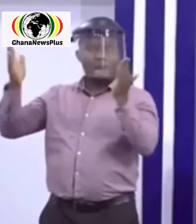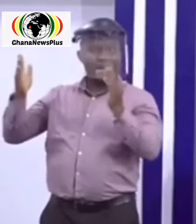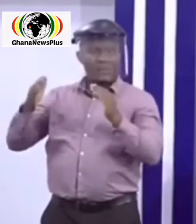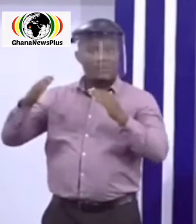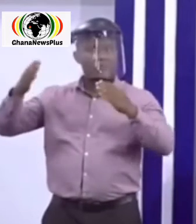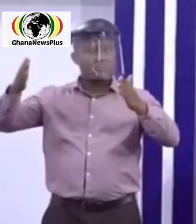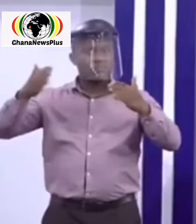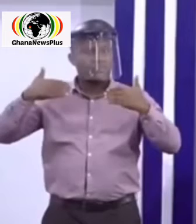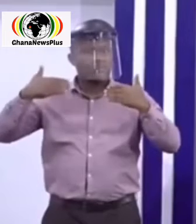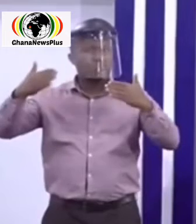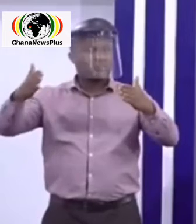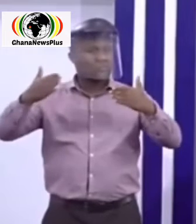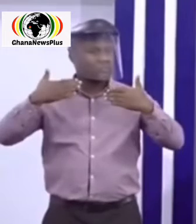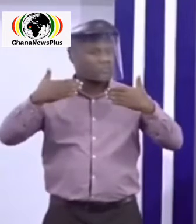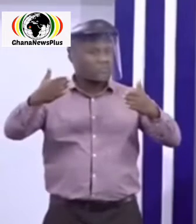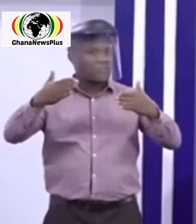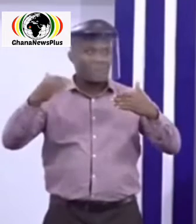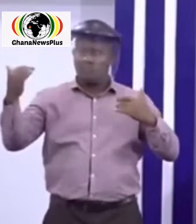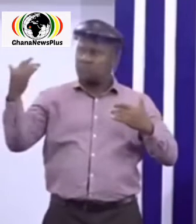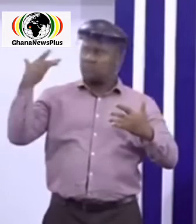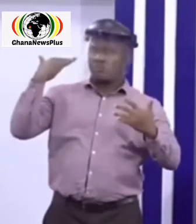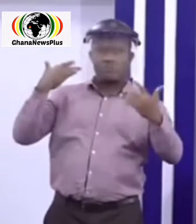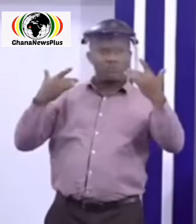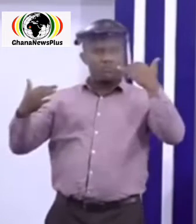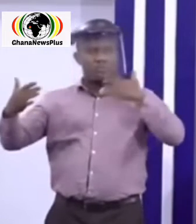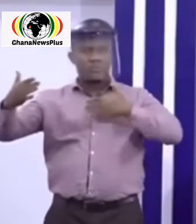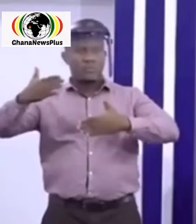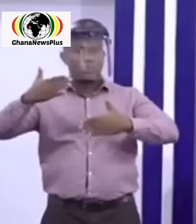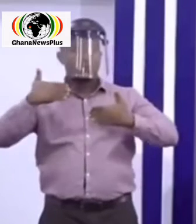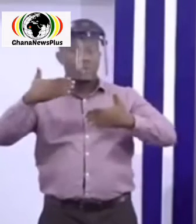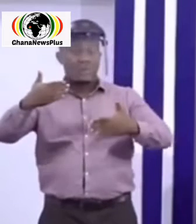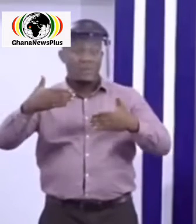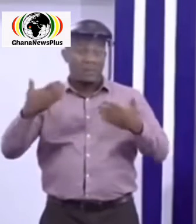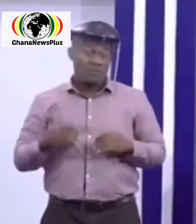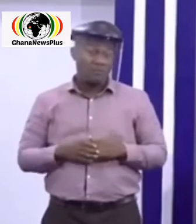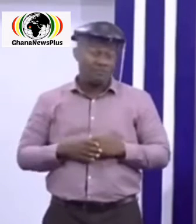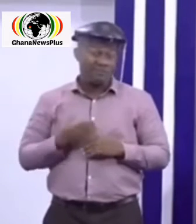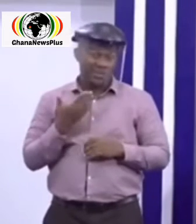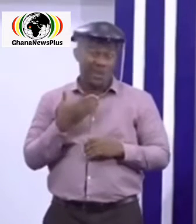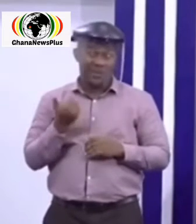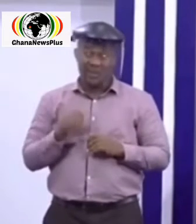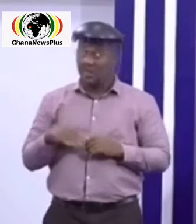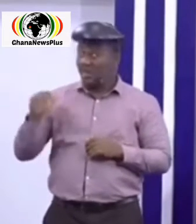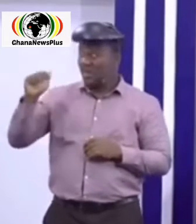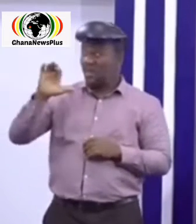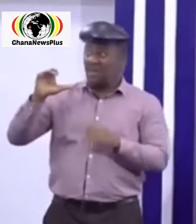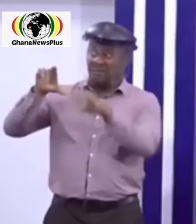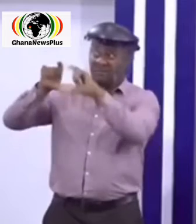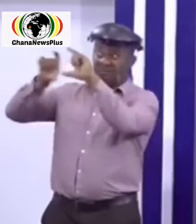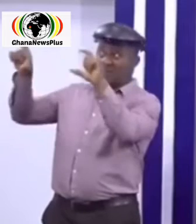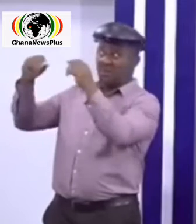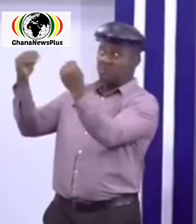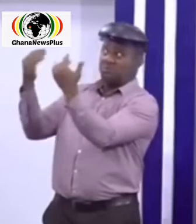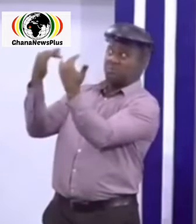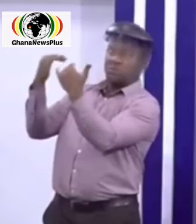circulation of fresh air if possible avoid confined air conditioned rooms use